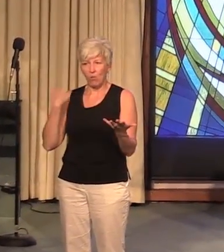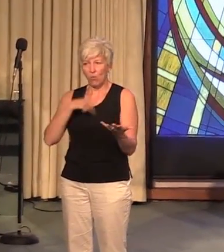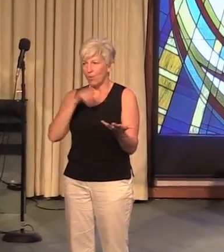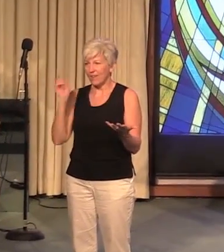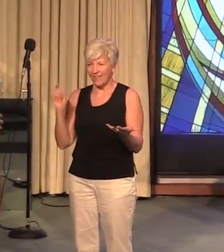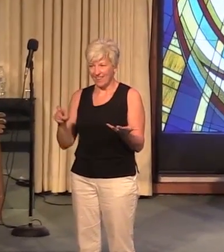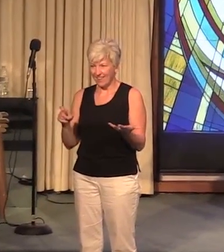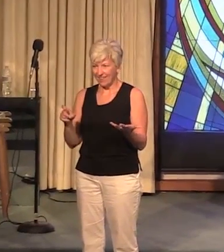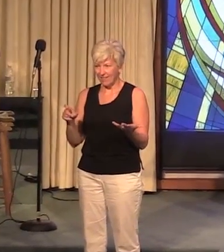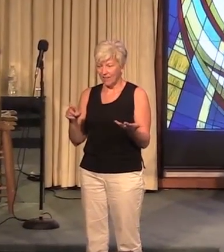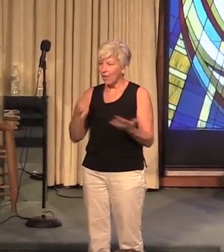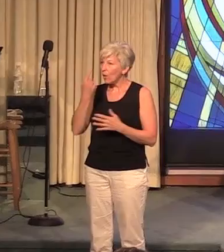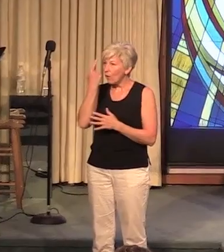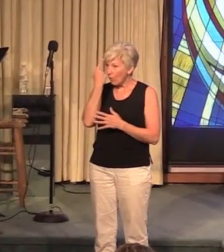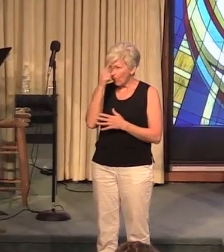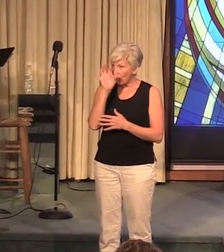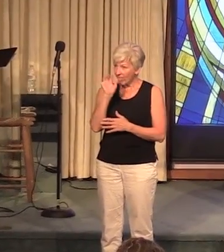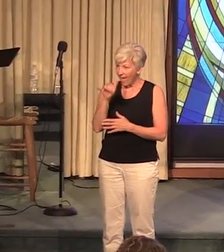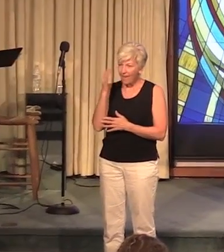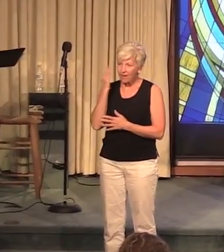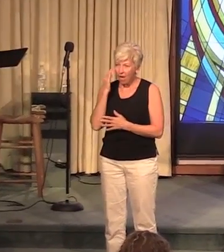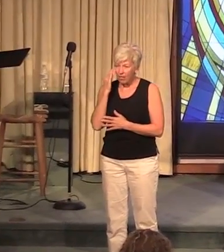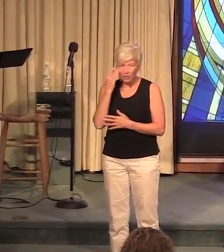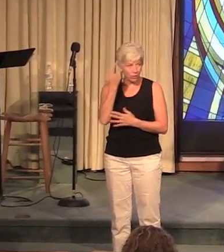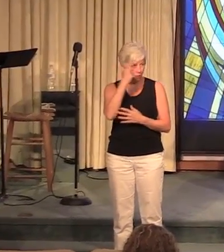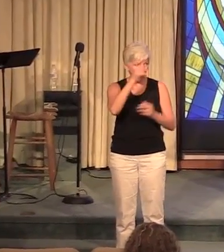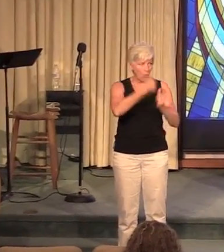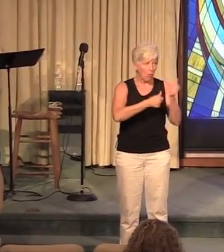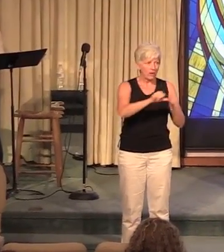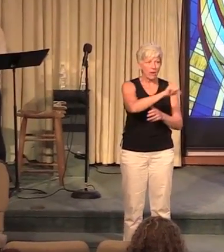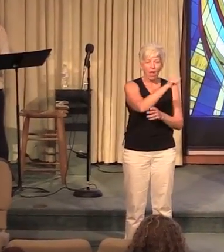for that knowledge for one another